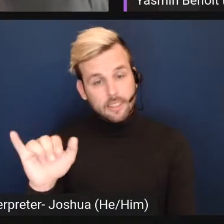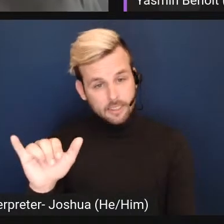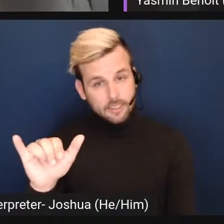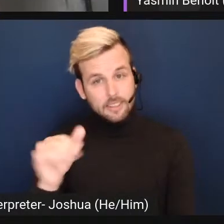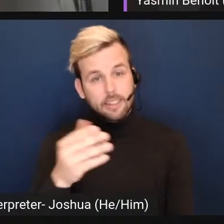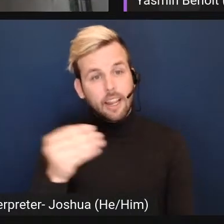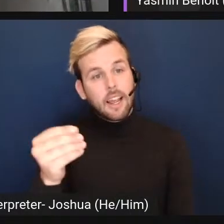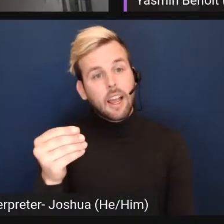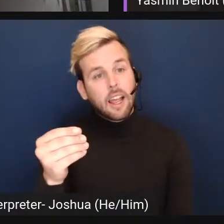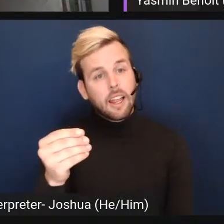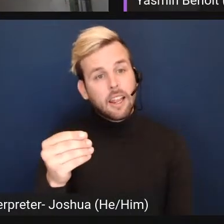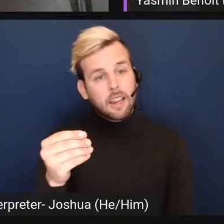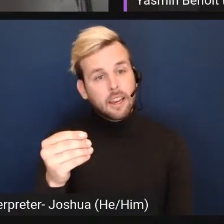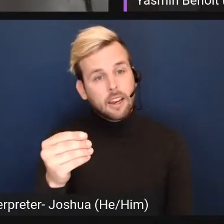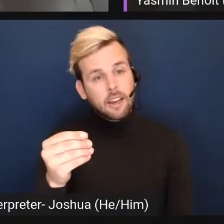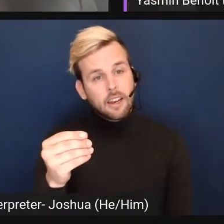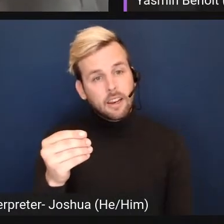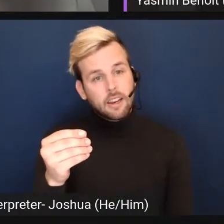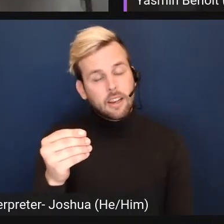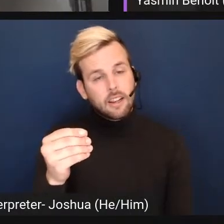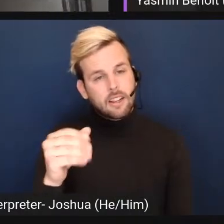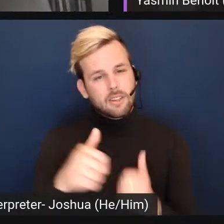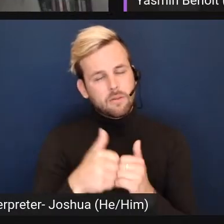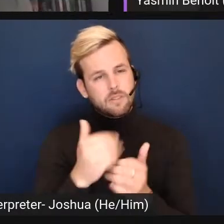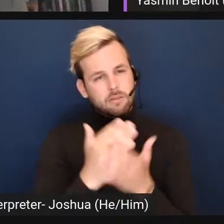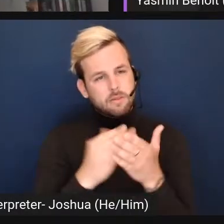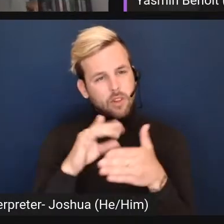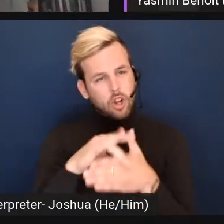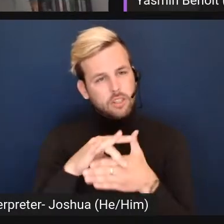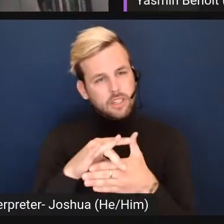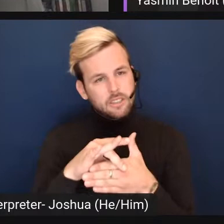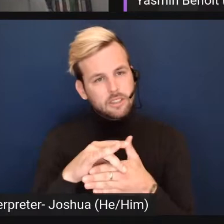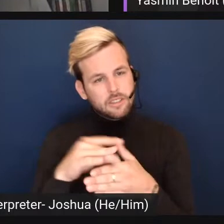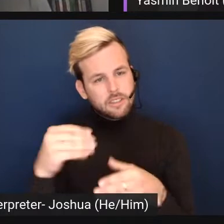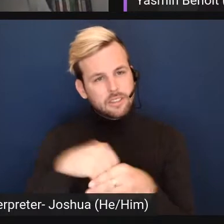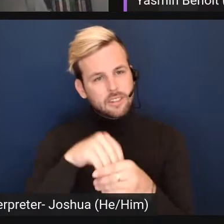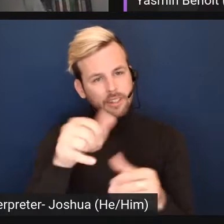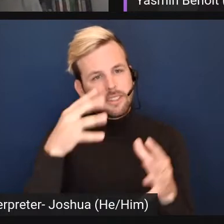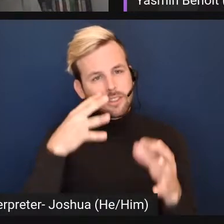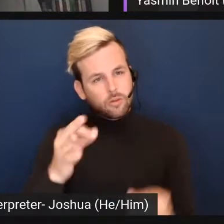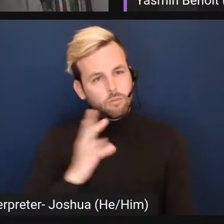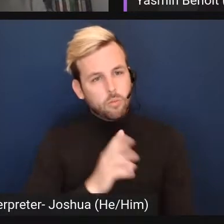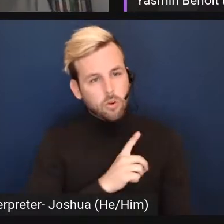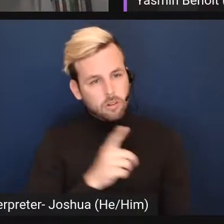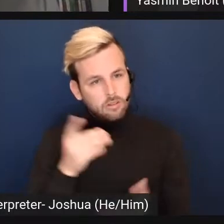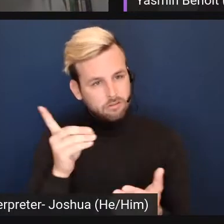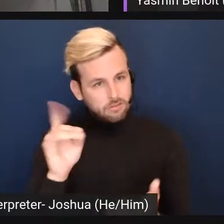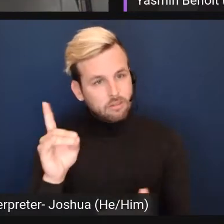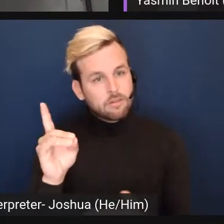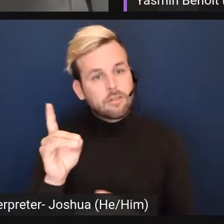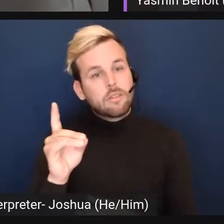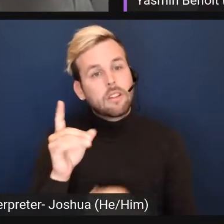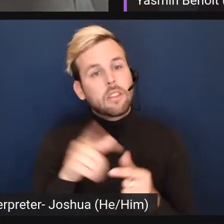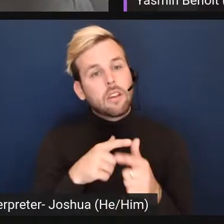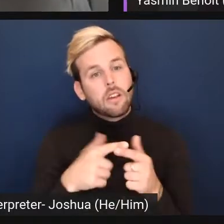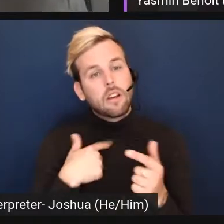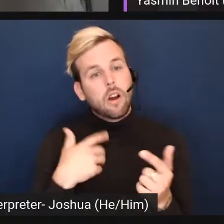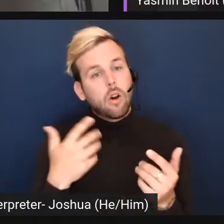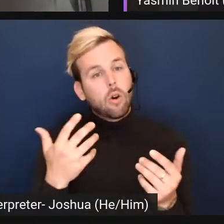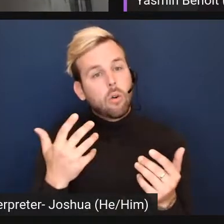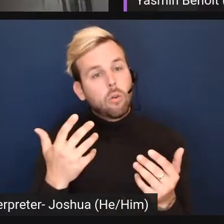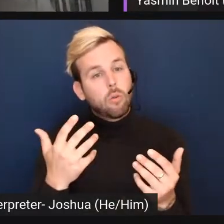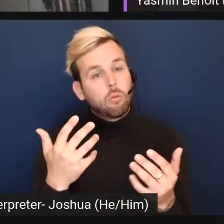how some of the context that came into this decision that the board made. And then I would